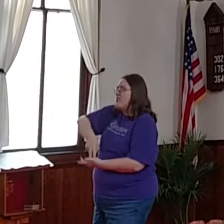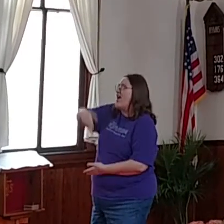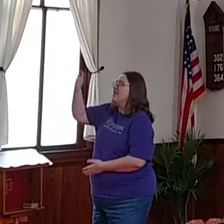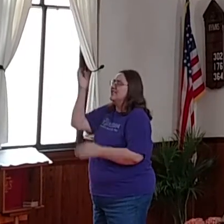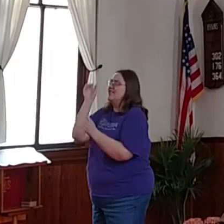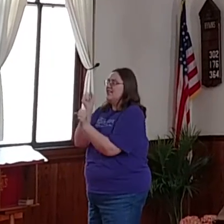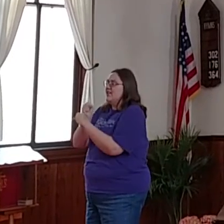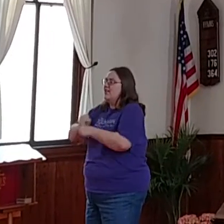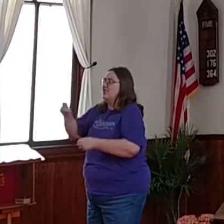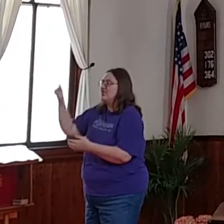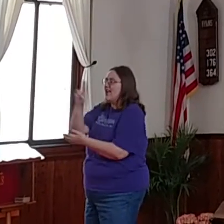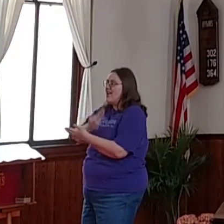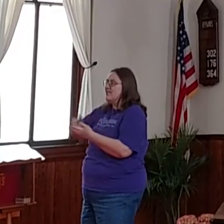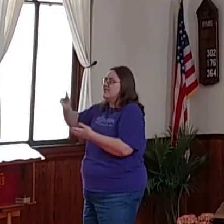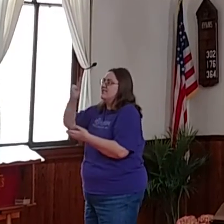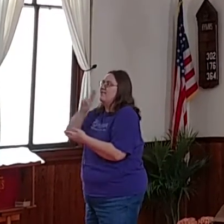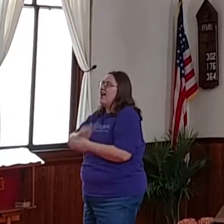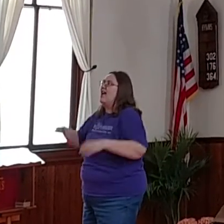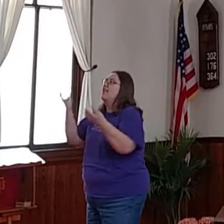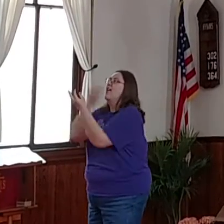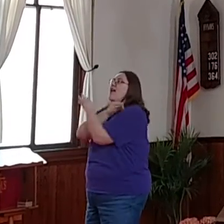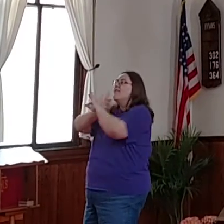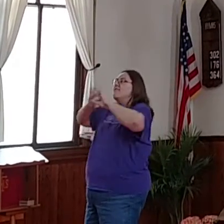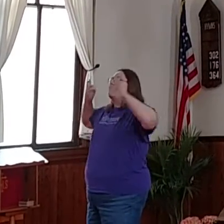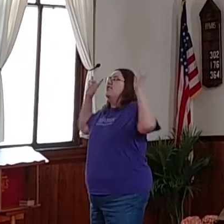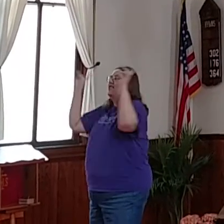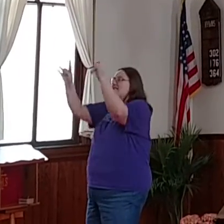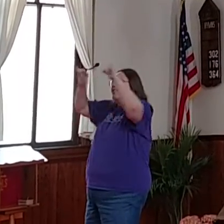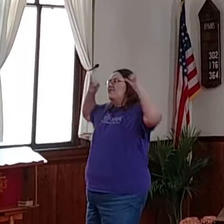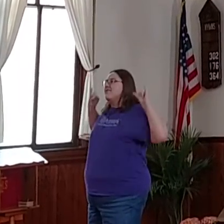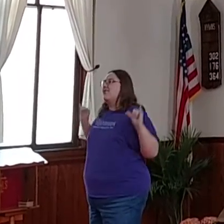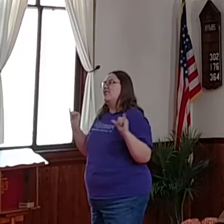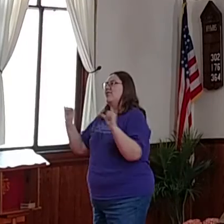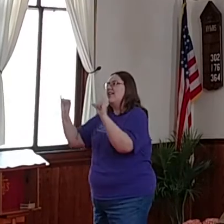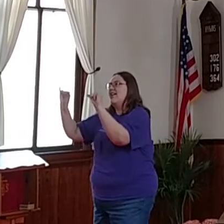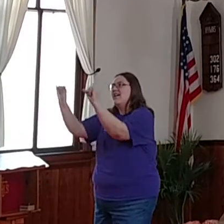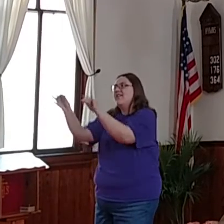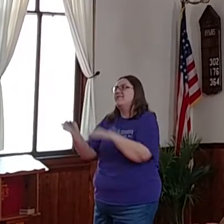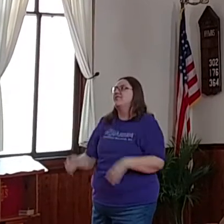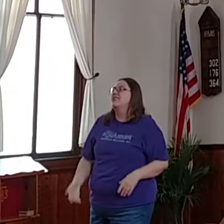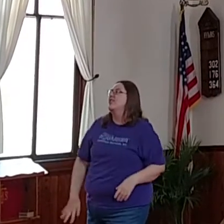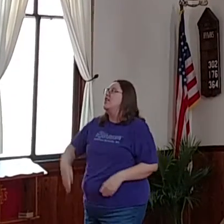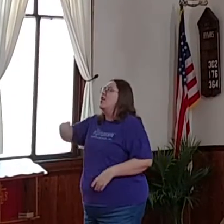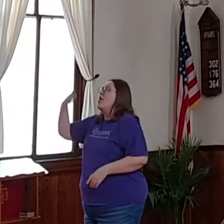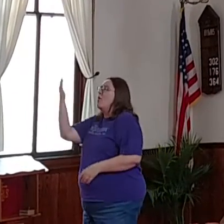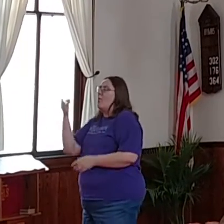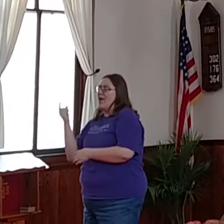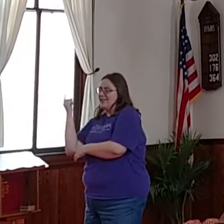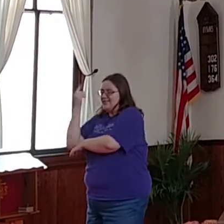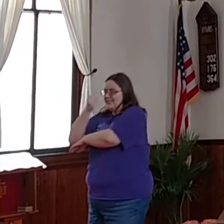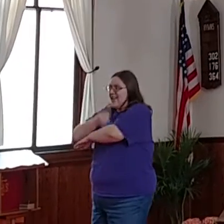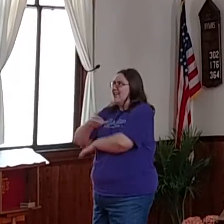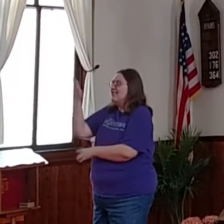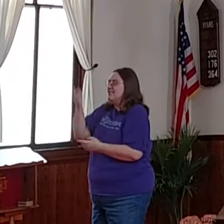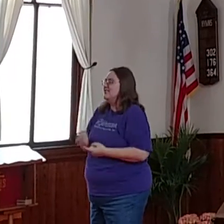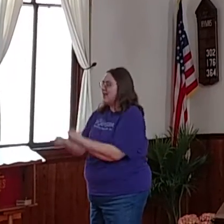rising he justified freely forever, one day he's